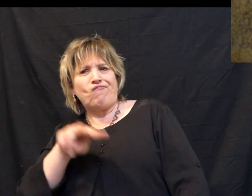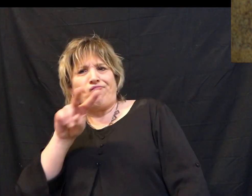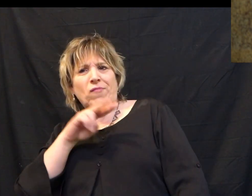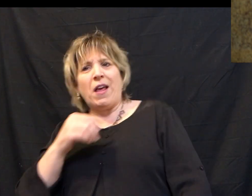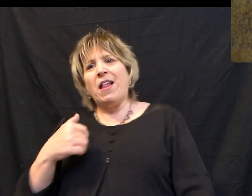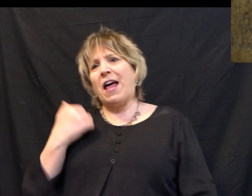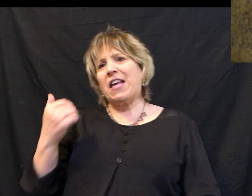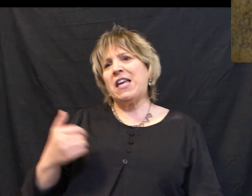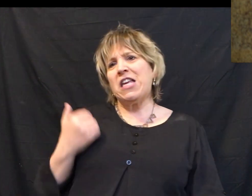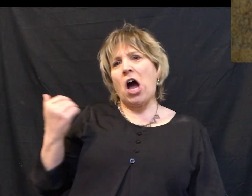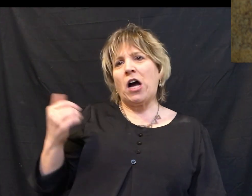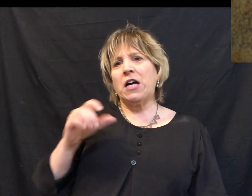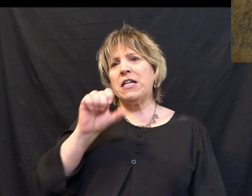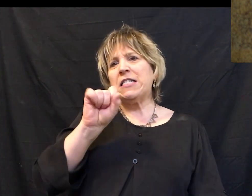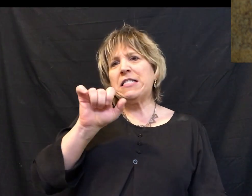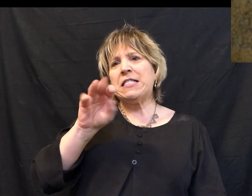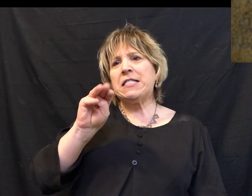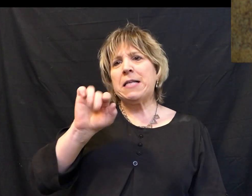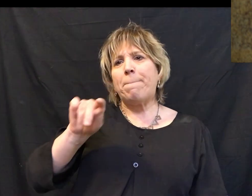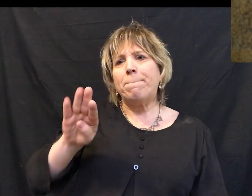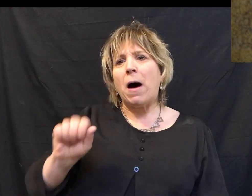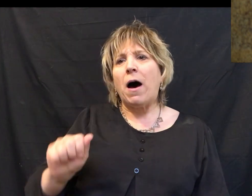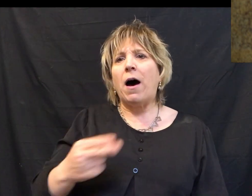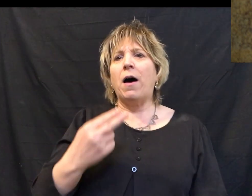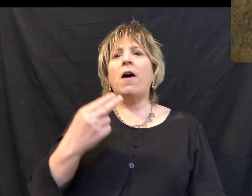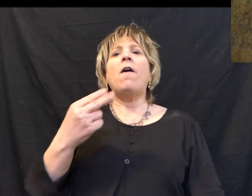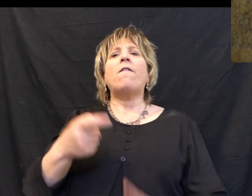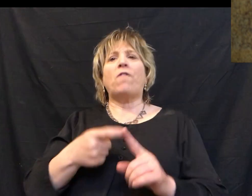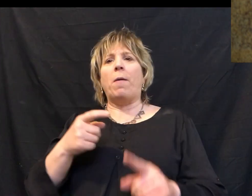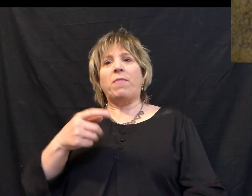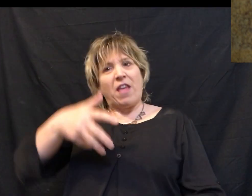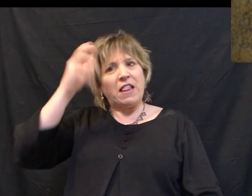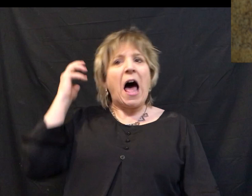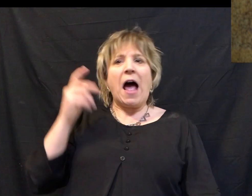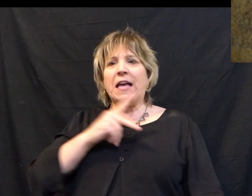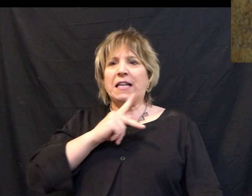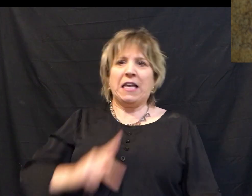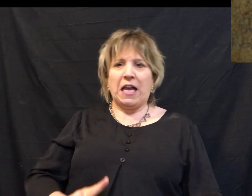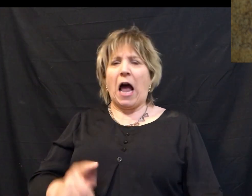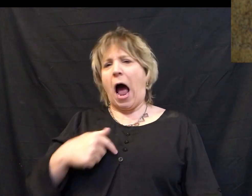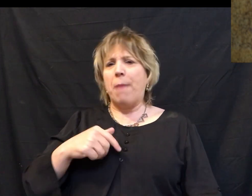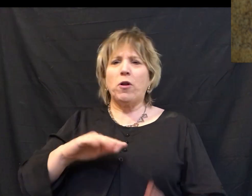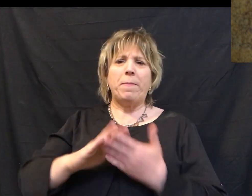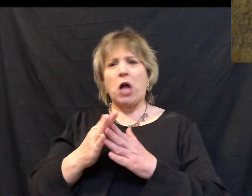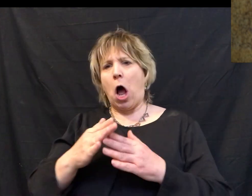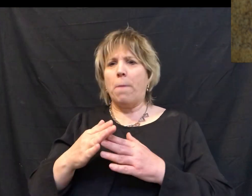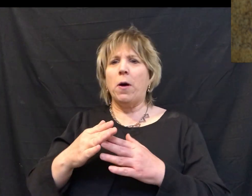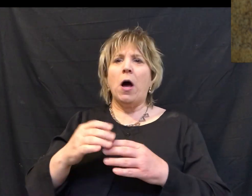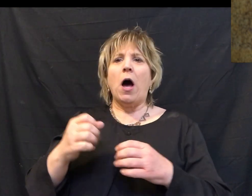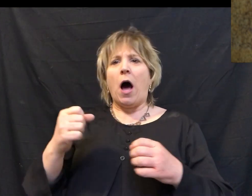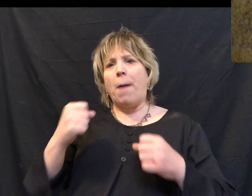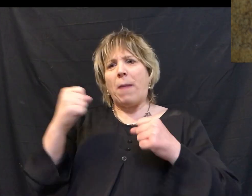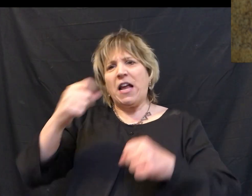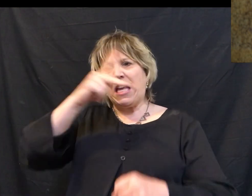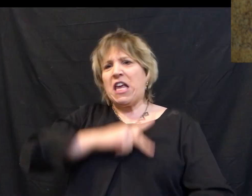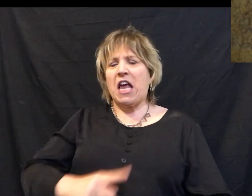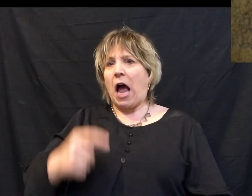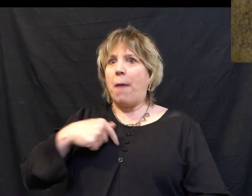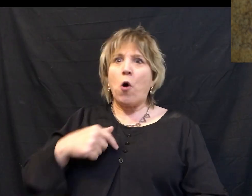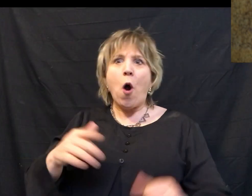look at him like young Simba from the Lion King, where he's saying, I'm going to be a mighty king. So enemies beware. I'm